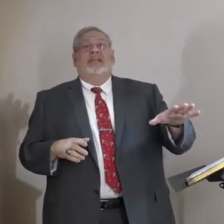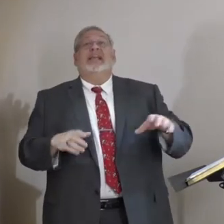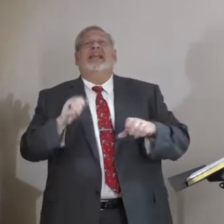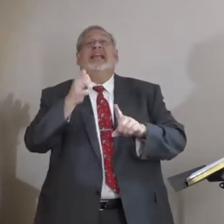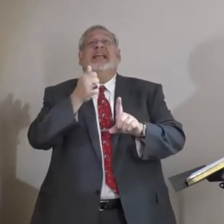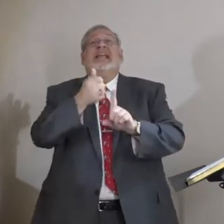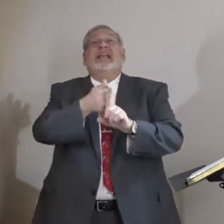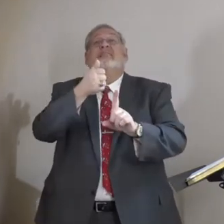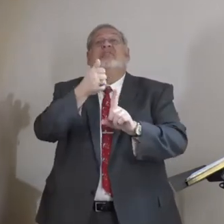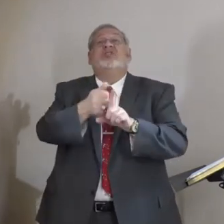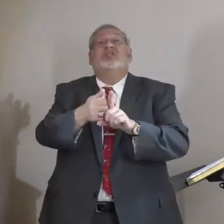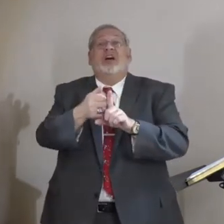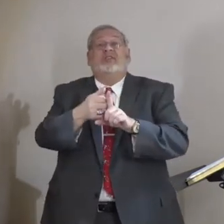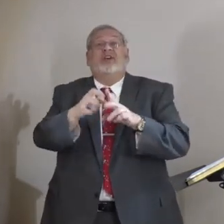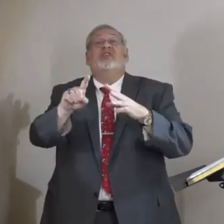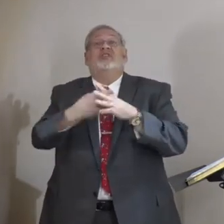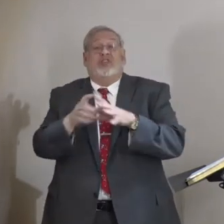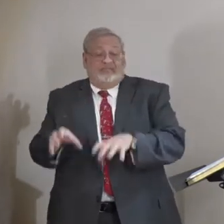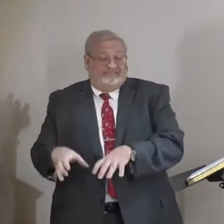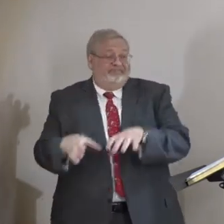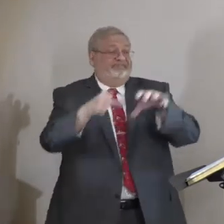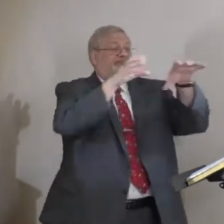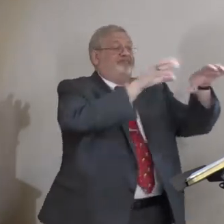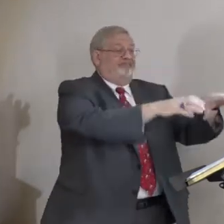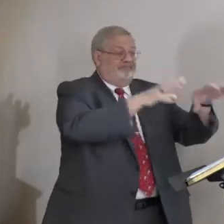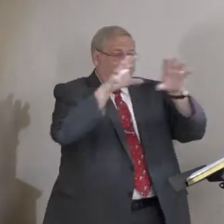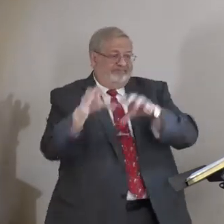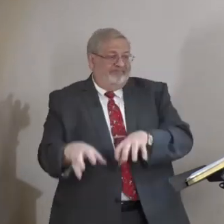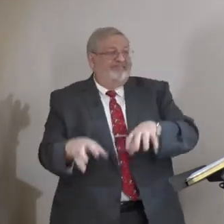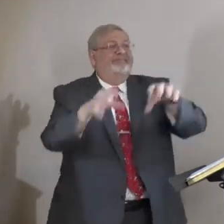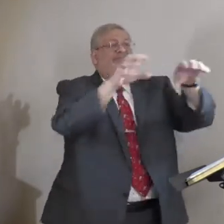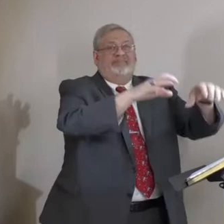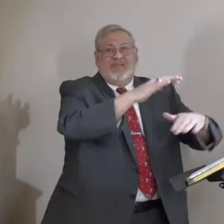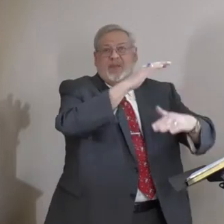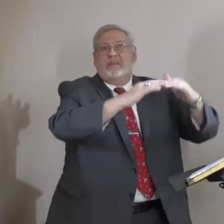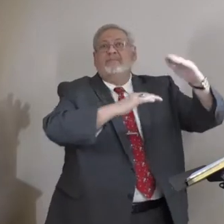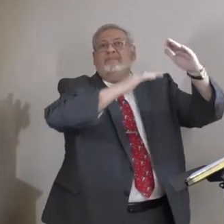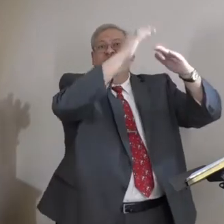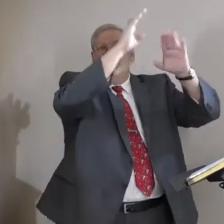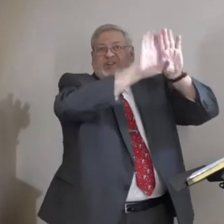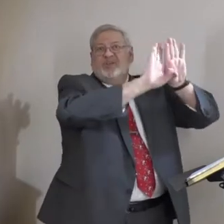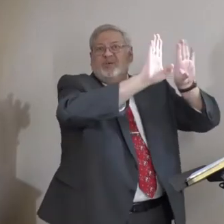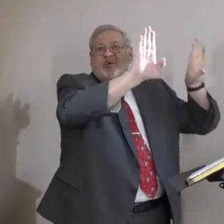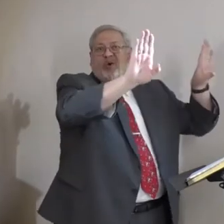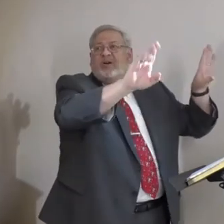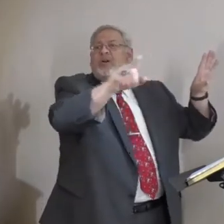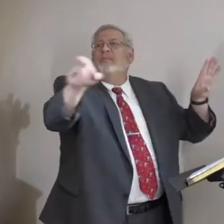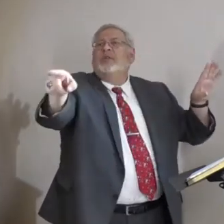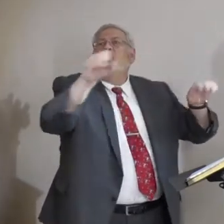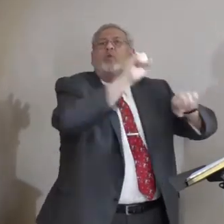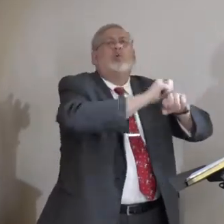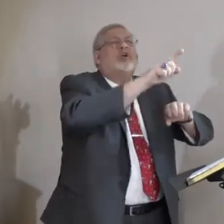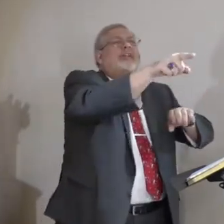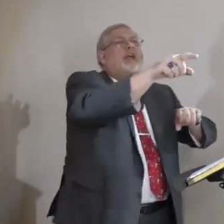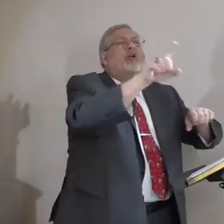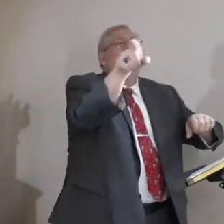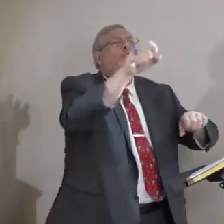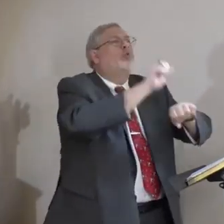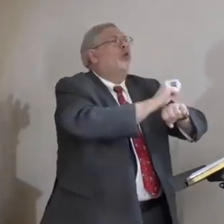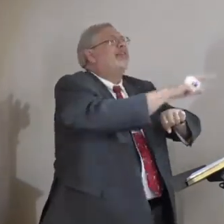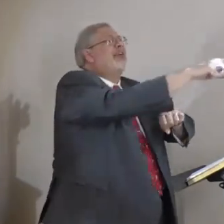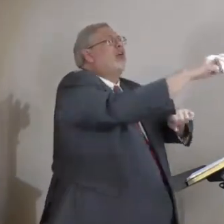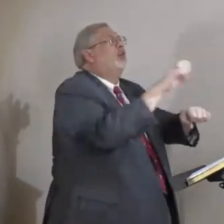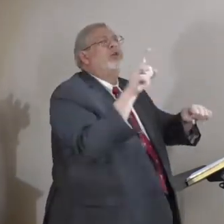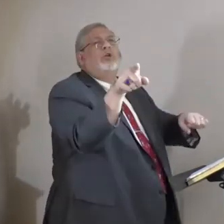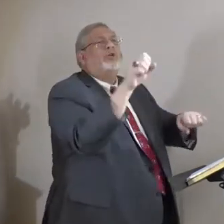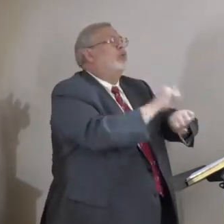hands, he went out to that wall, and he began putting stones up on the wall. And he began organizing the people. He hey, how about you work over there, and you work over there, and